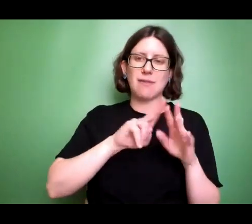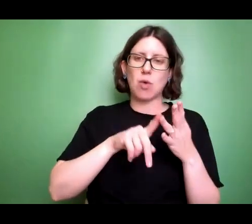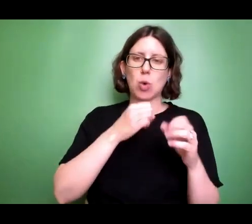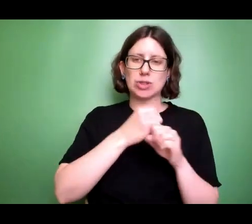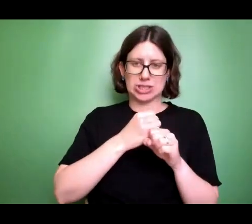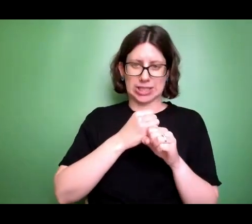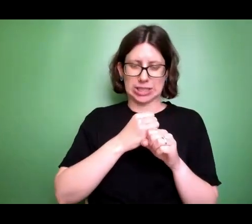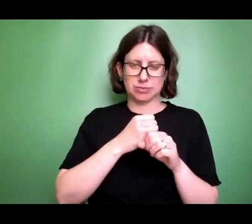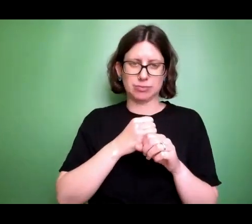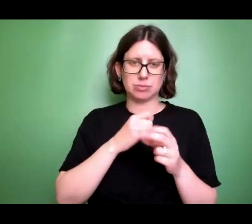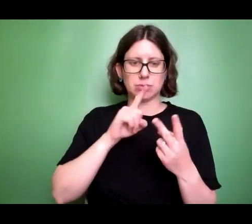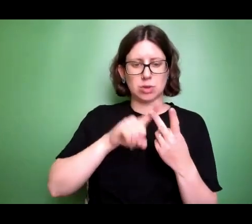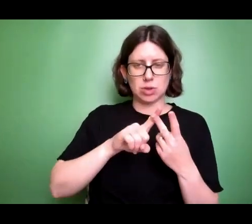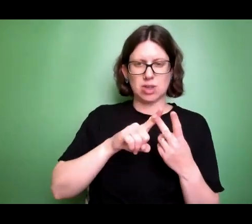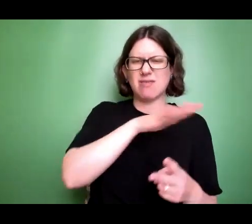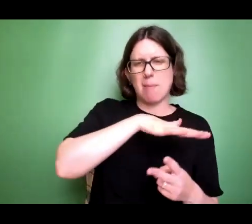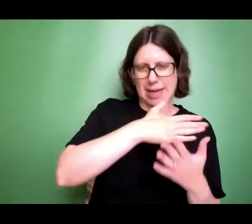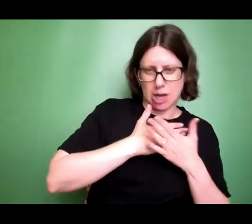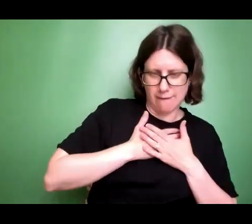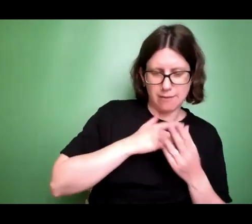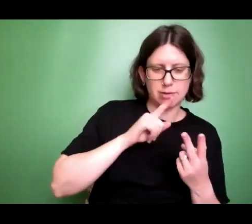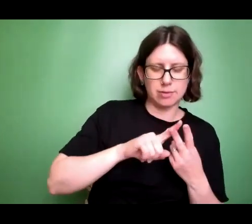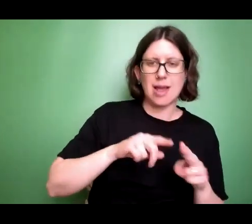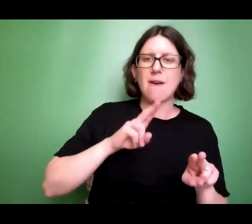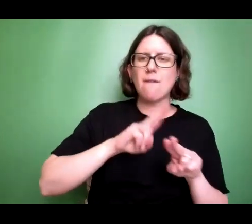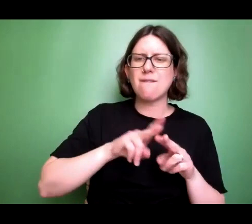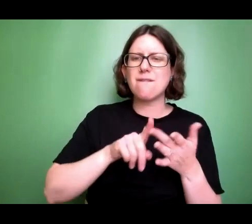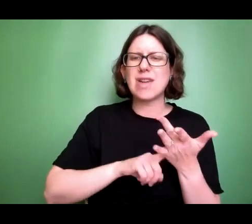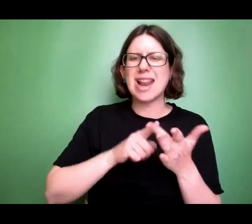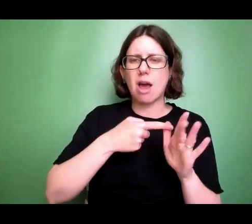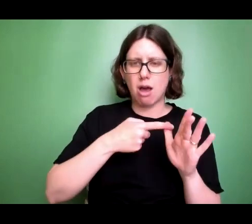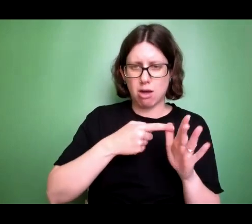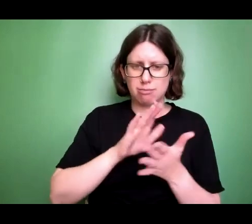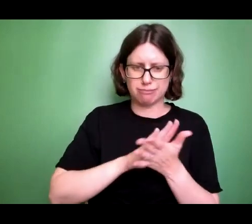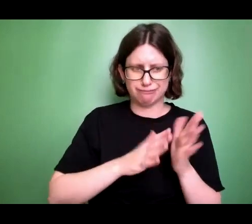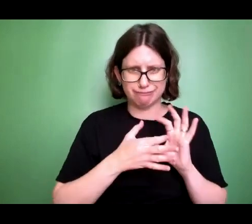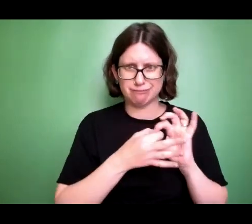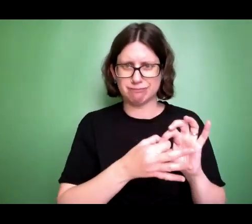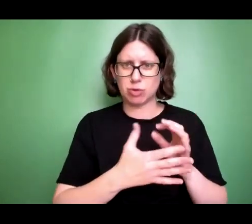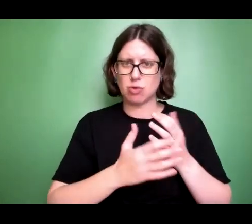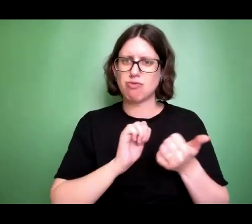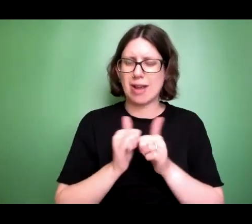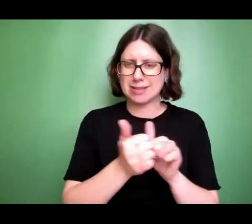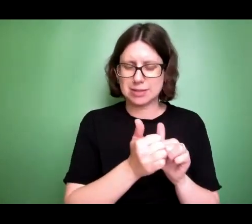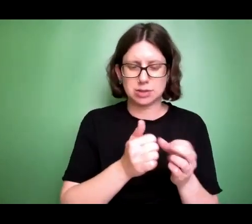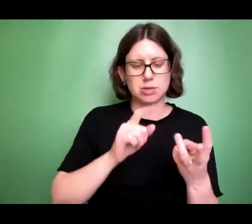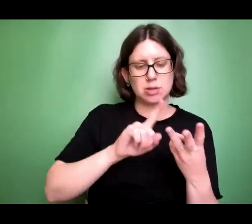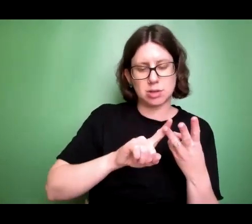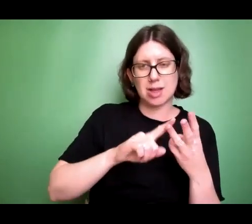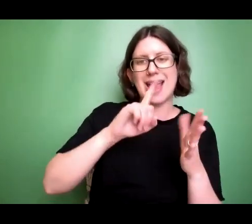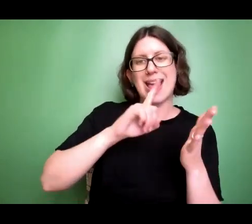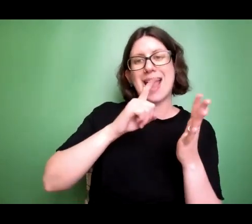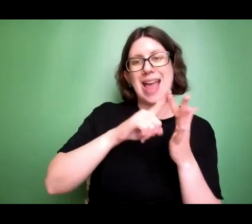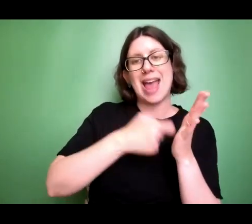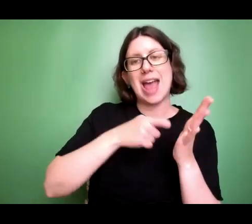There's another word philia. It's a love that friends might have for one another. There's eros, which is a romantic love between a